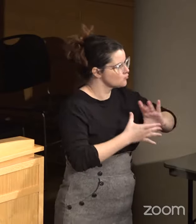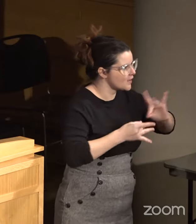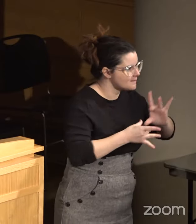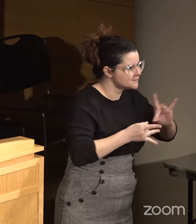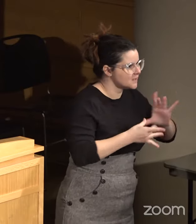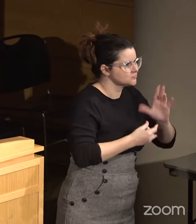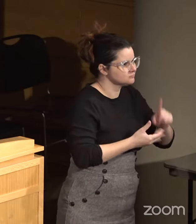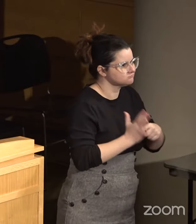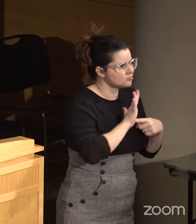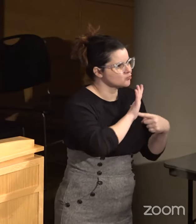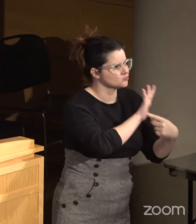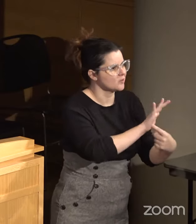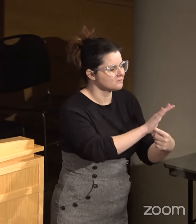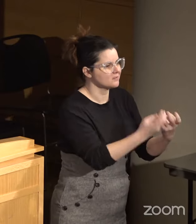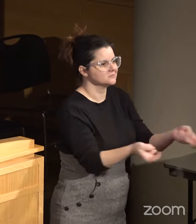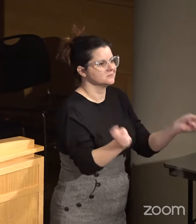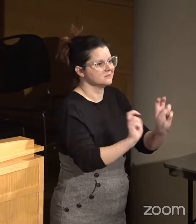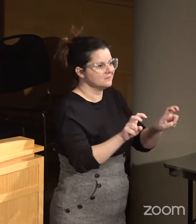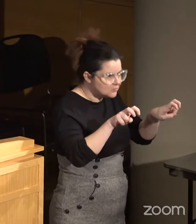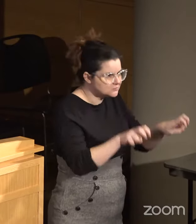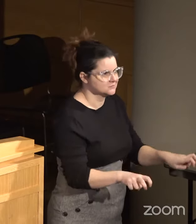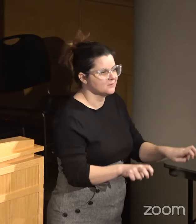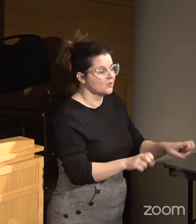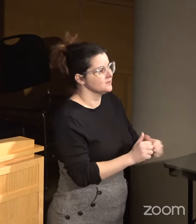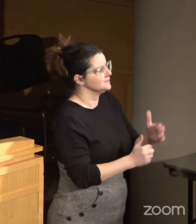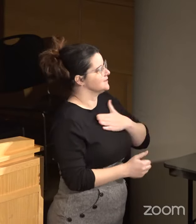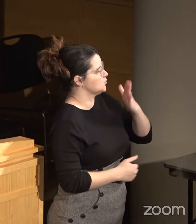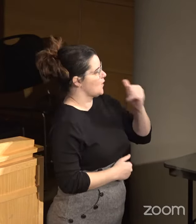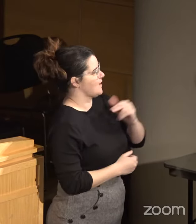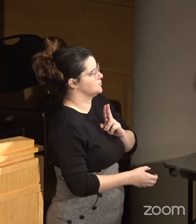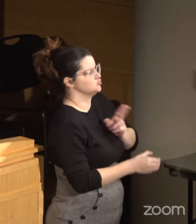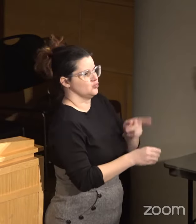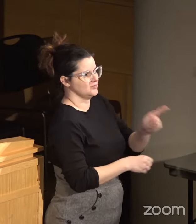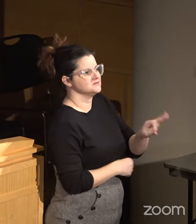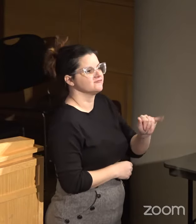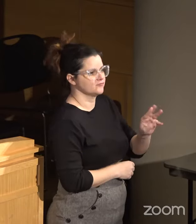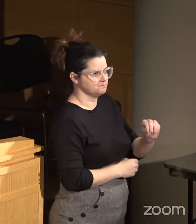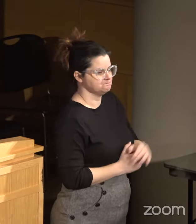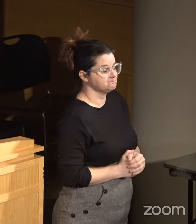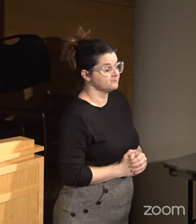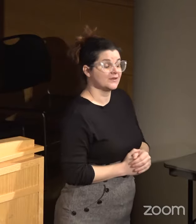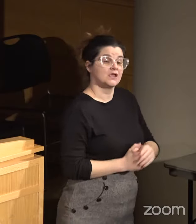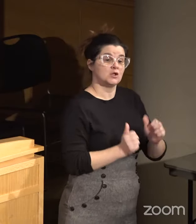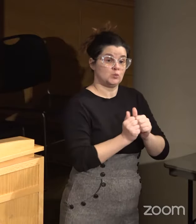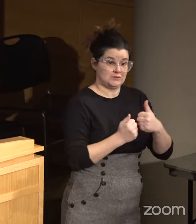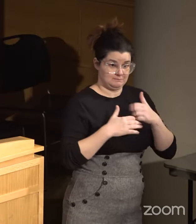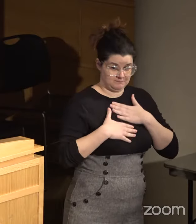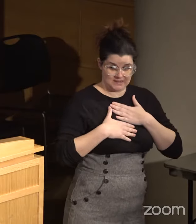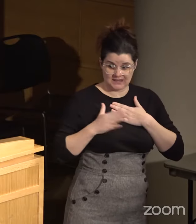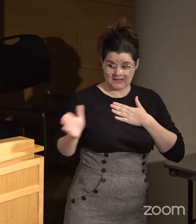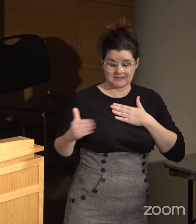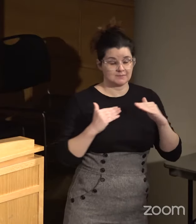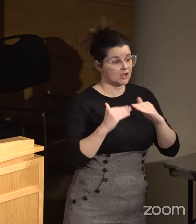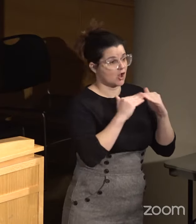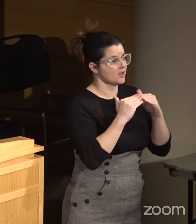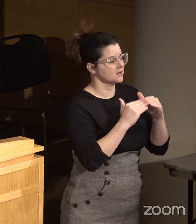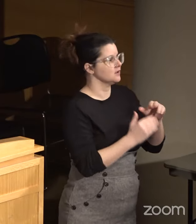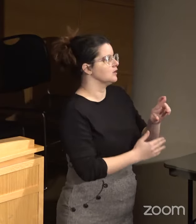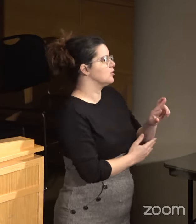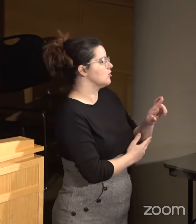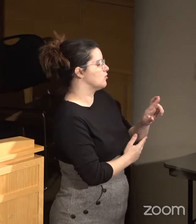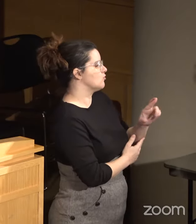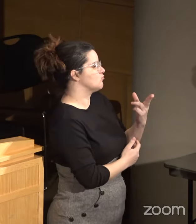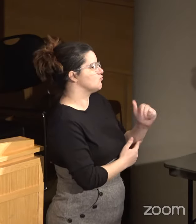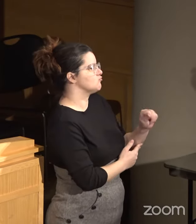represented. And that's why I joined this firm. Now with me is my colleague Rania,